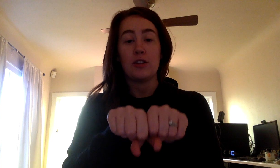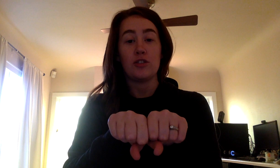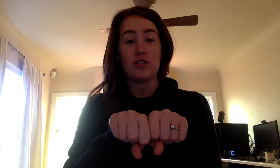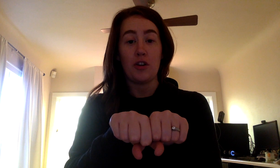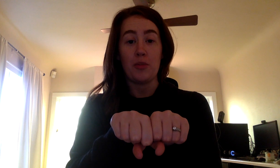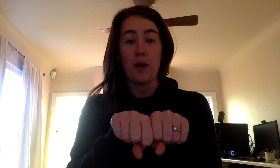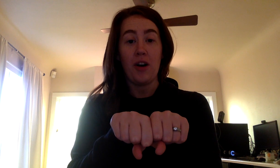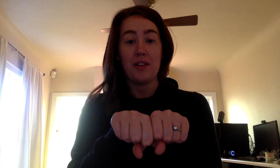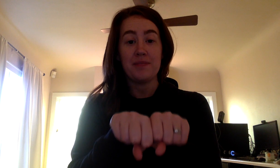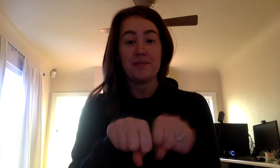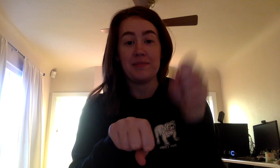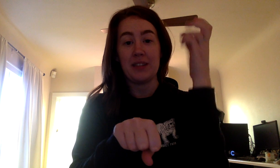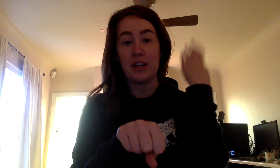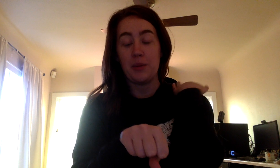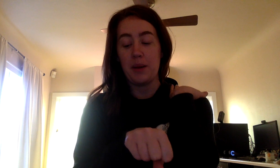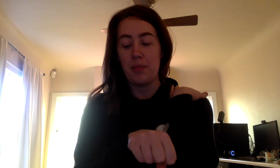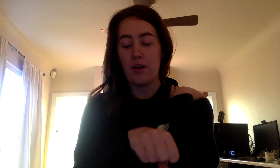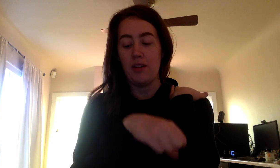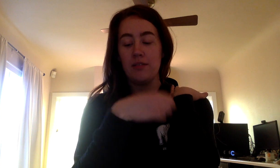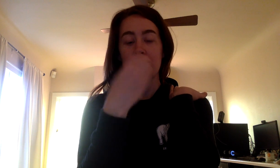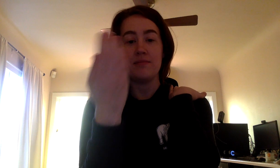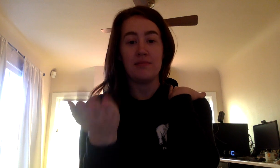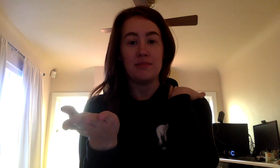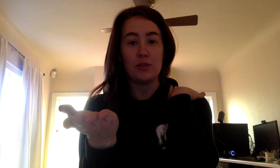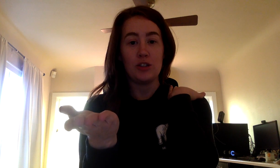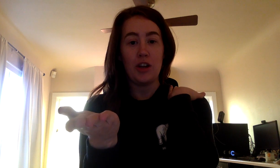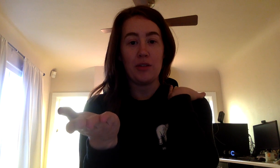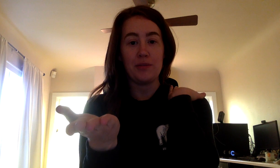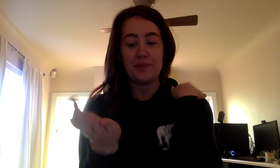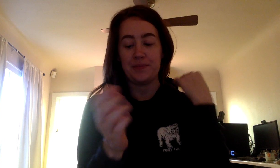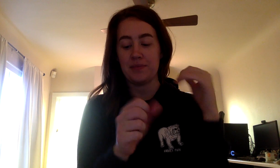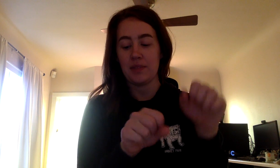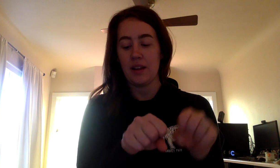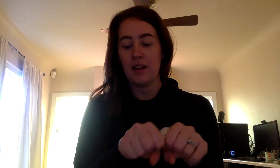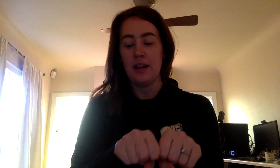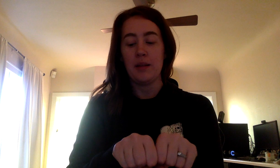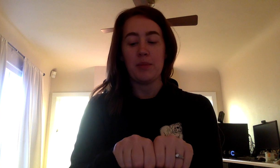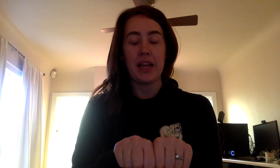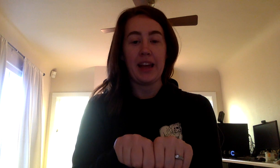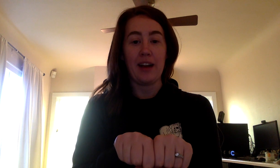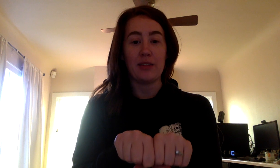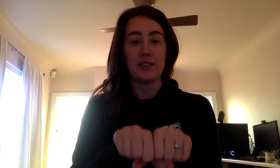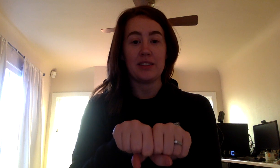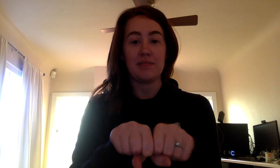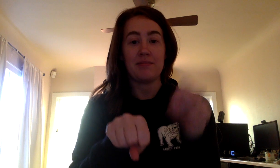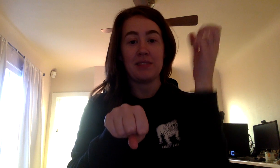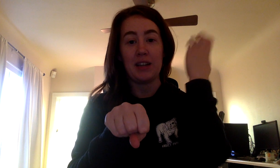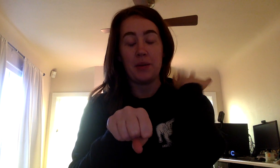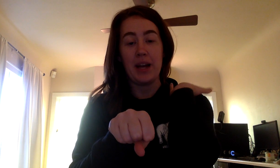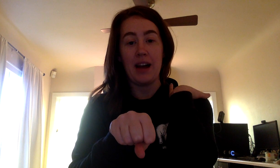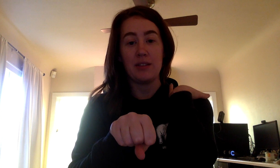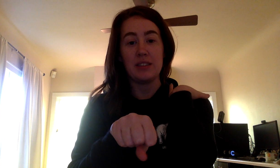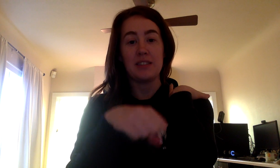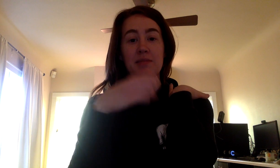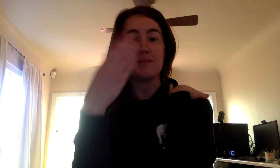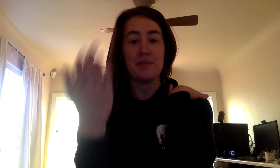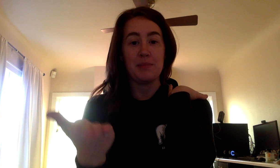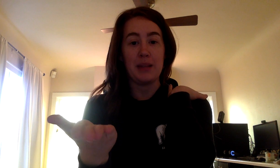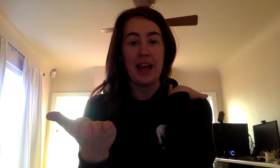Snowball. Takeaway ball. Snow. Playhouse. Takeaway house. Play.